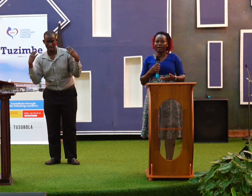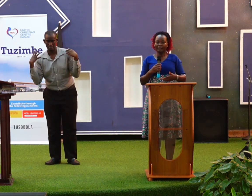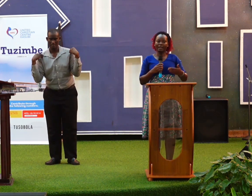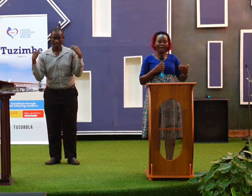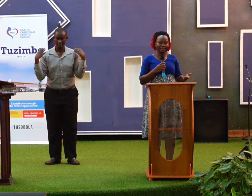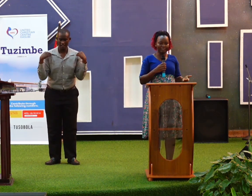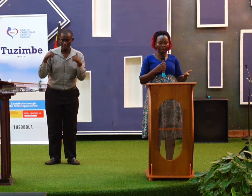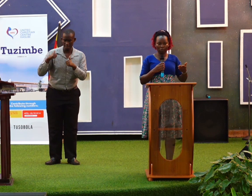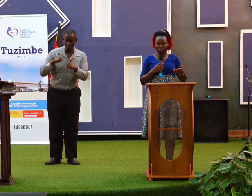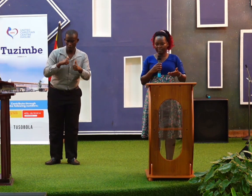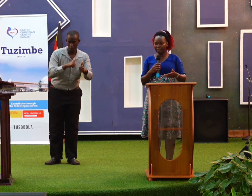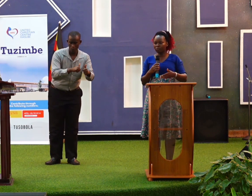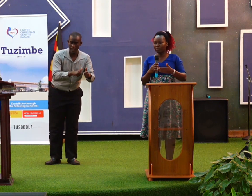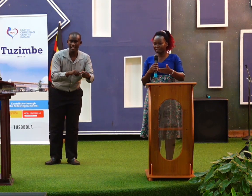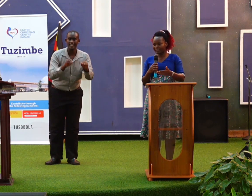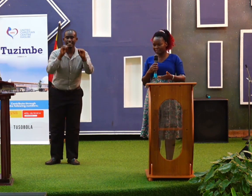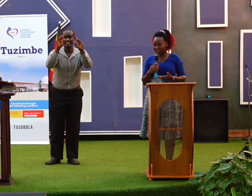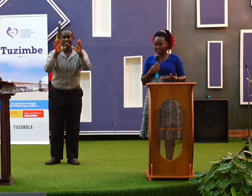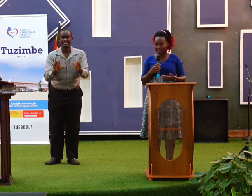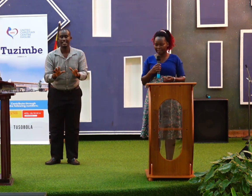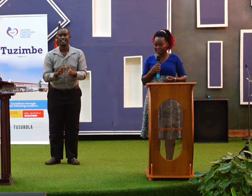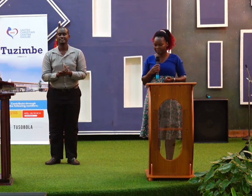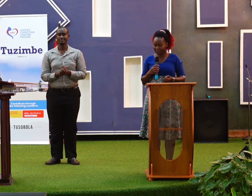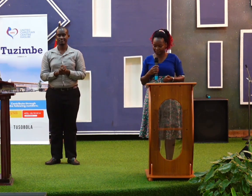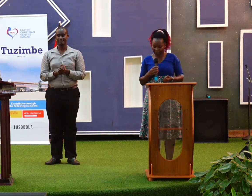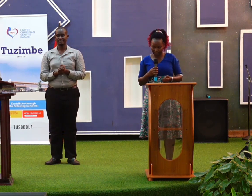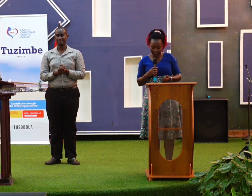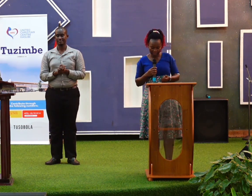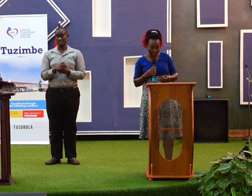and acts according to what the teacher does.